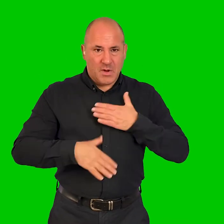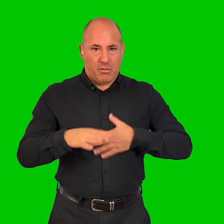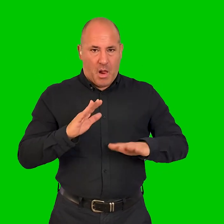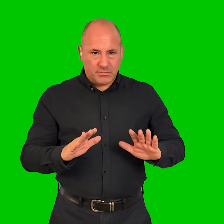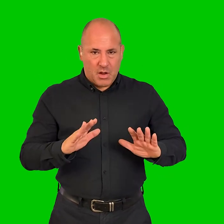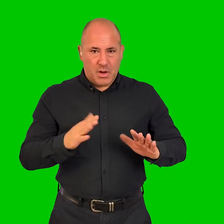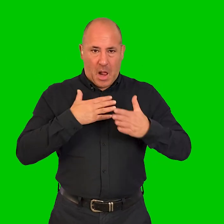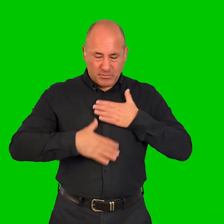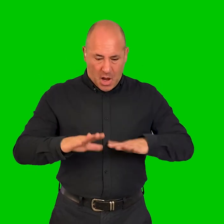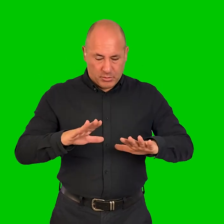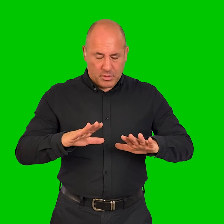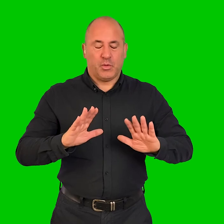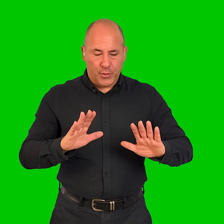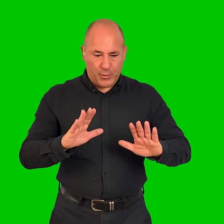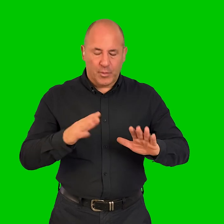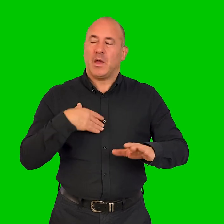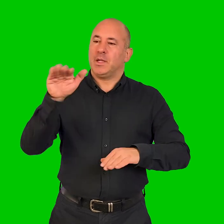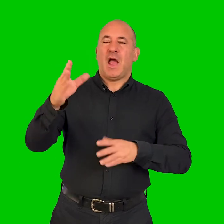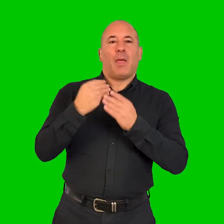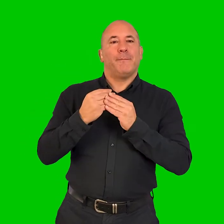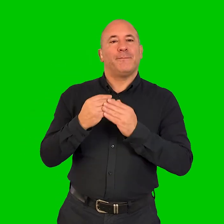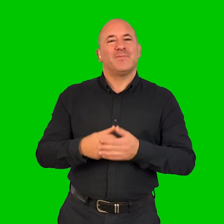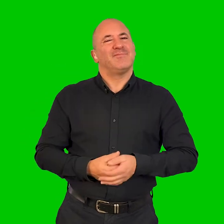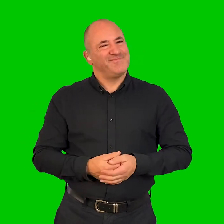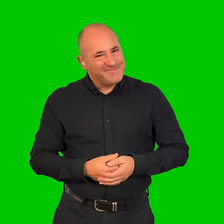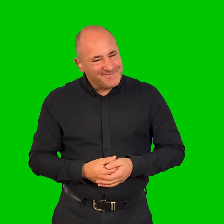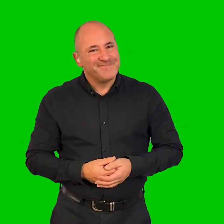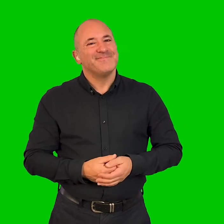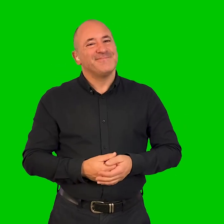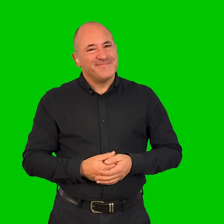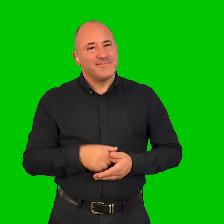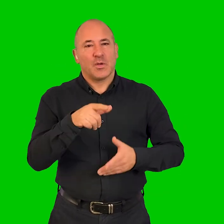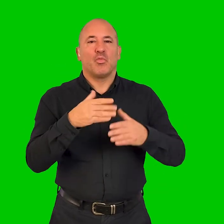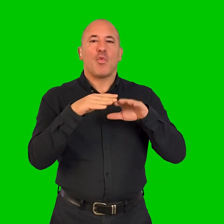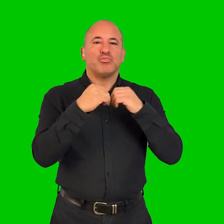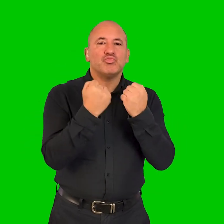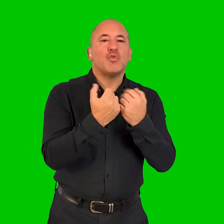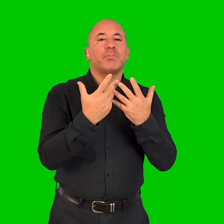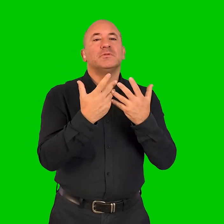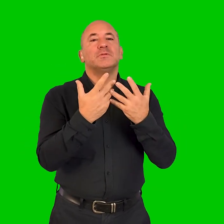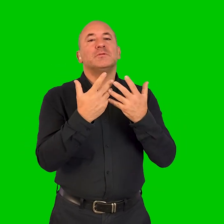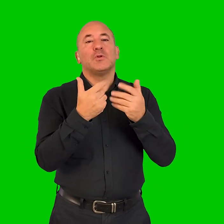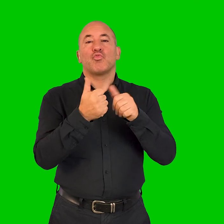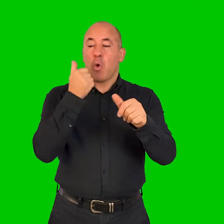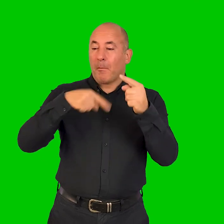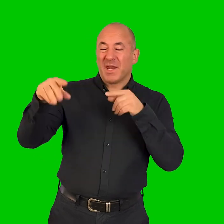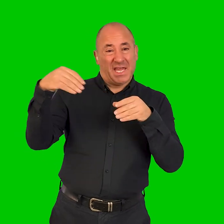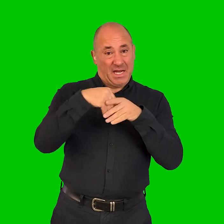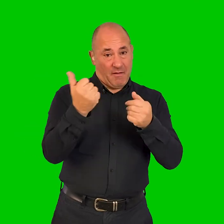calm myself down and ask for help. Right. And do you get support in the workshops as well, from other company